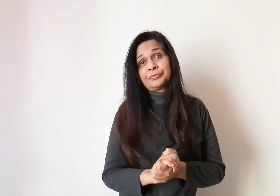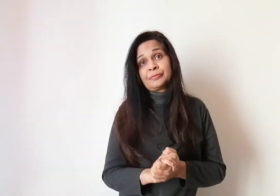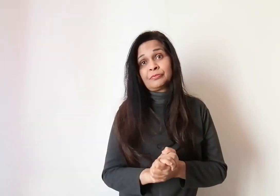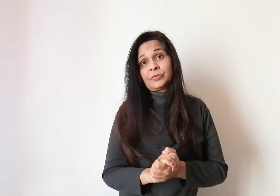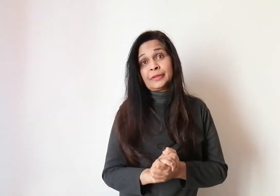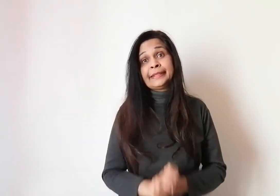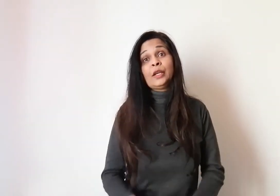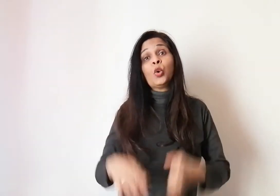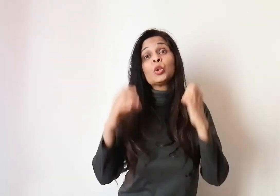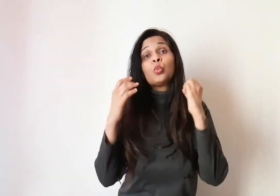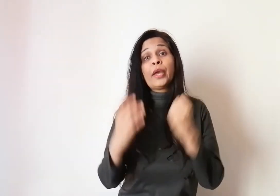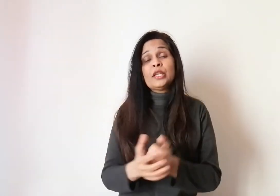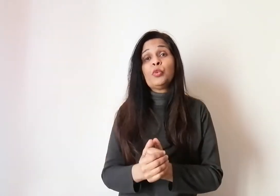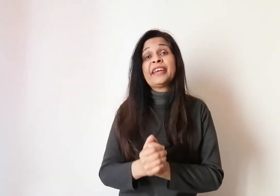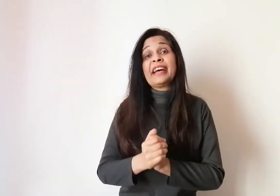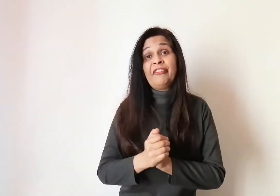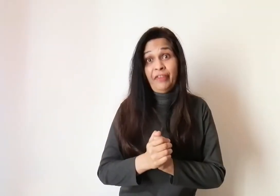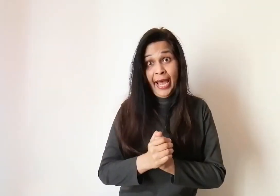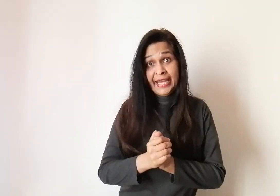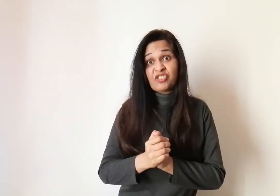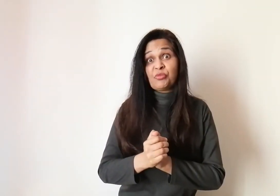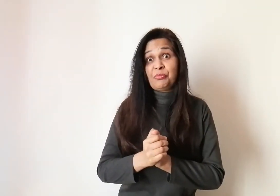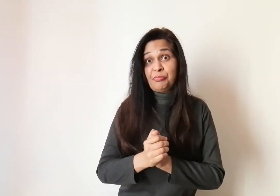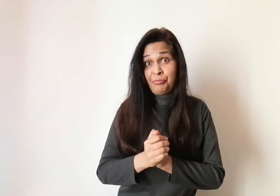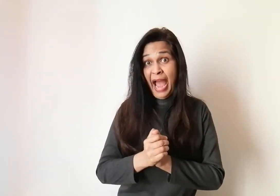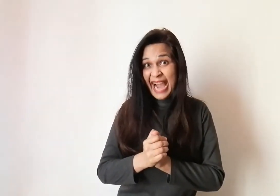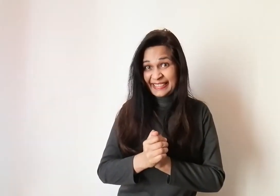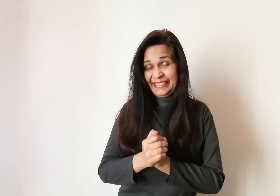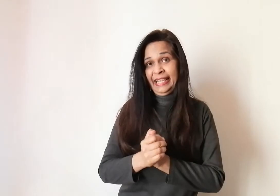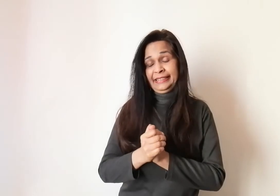And the only way we can avoid from accident.